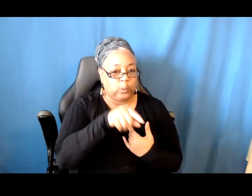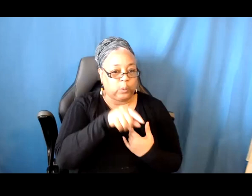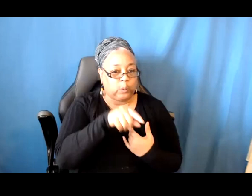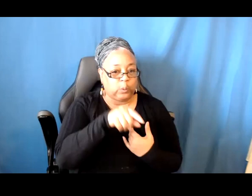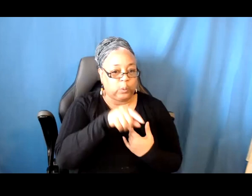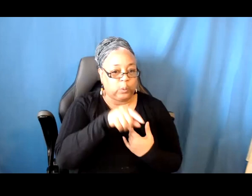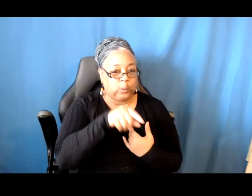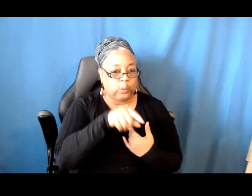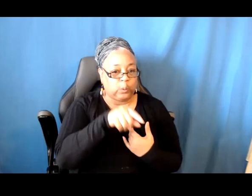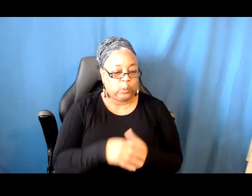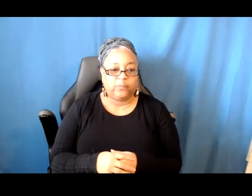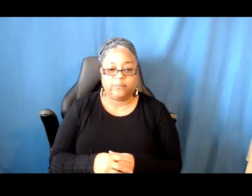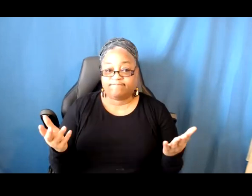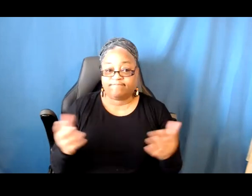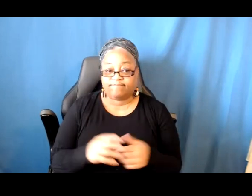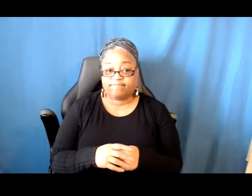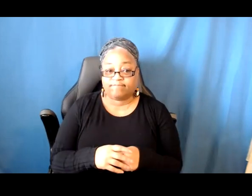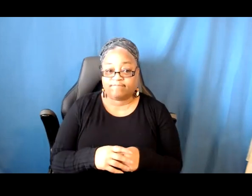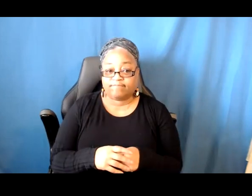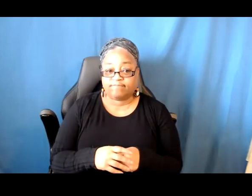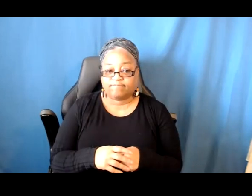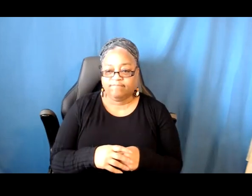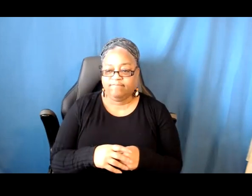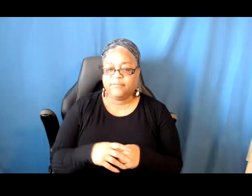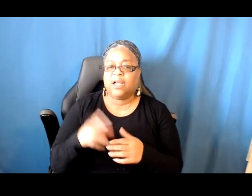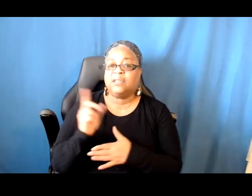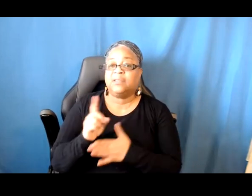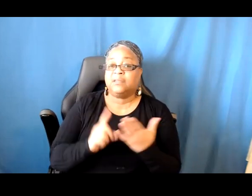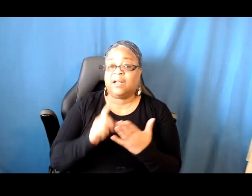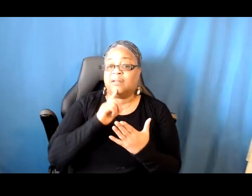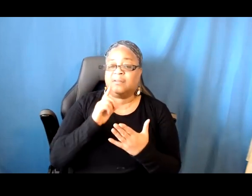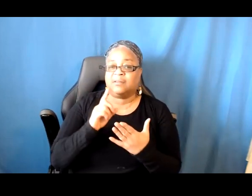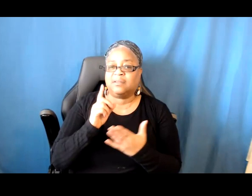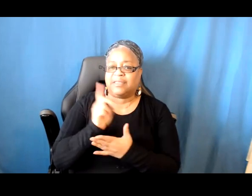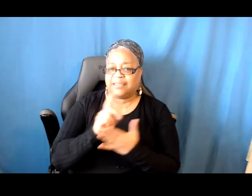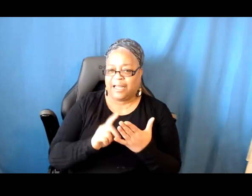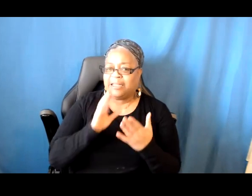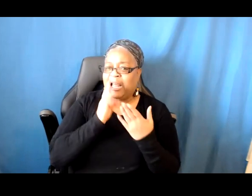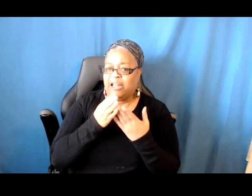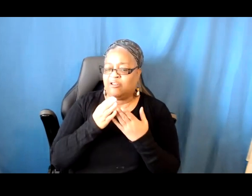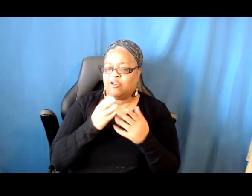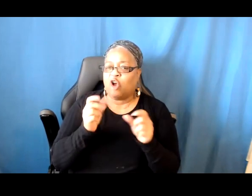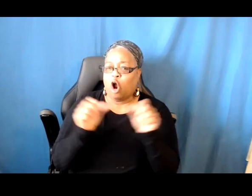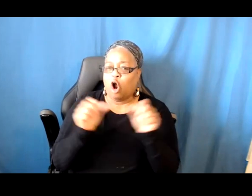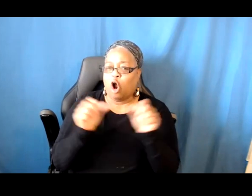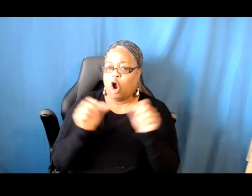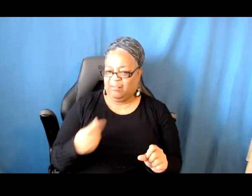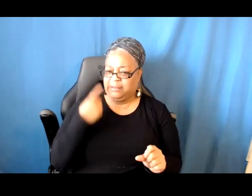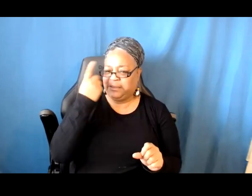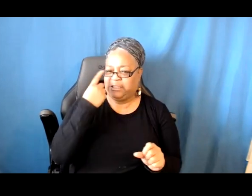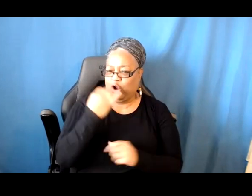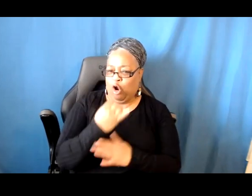Are designers and architects considered artists? Good question. We don't have a separate disciplinary category